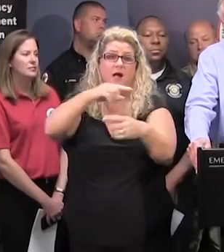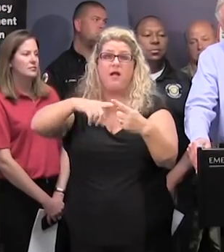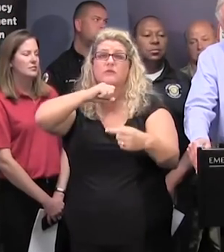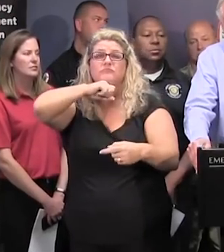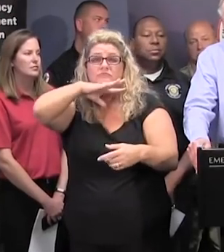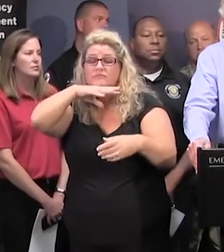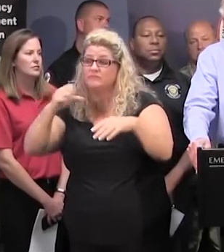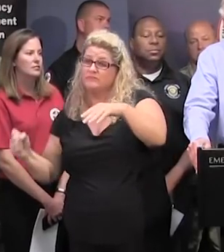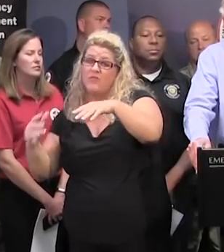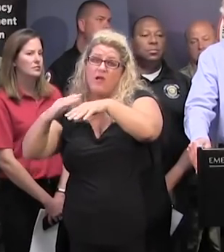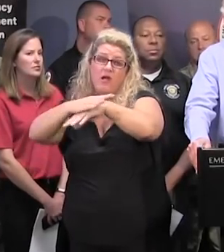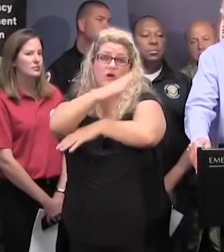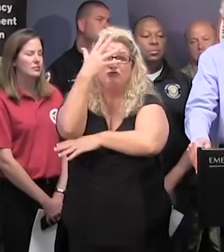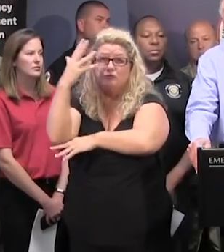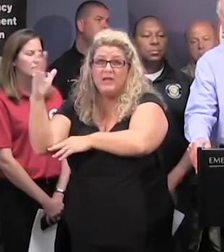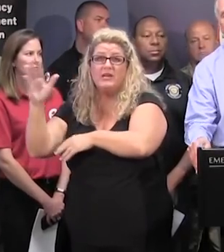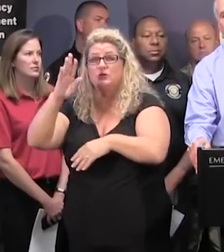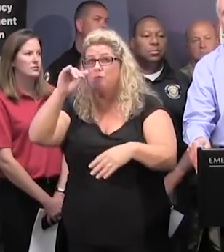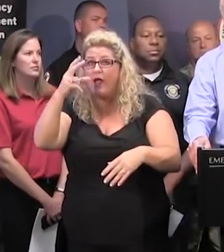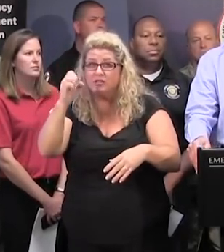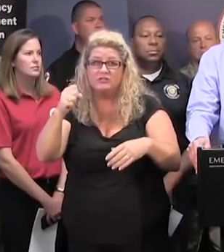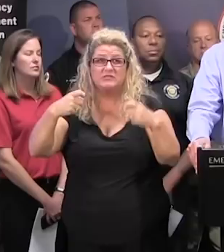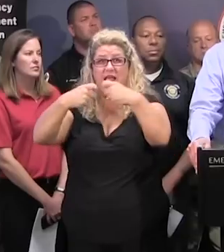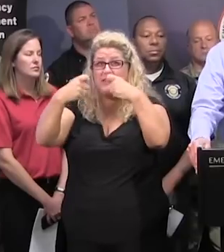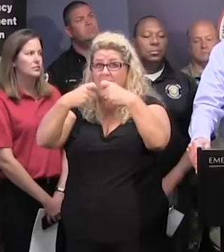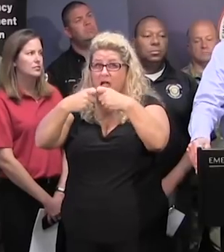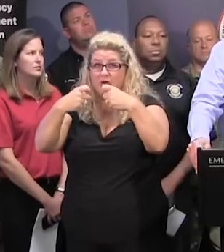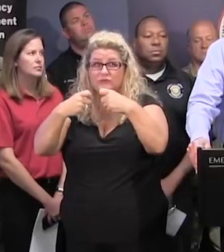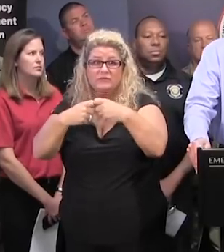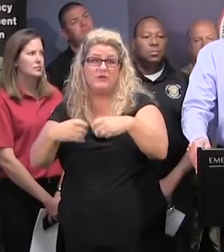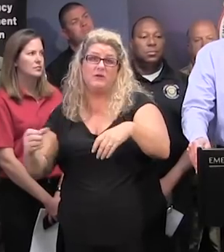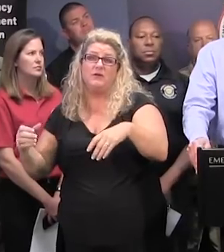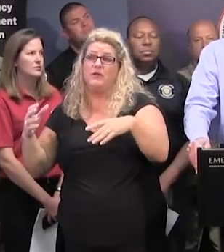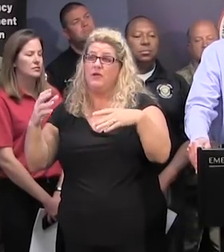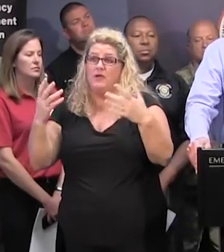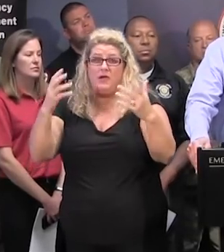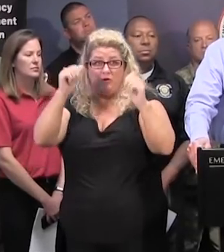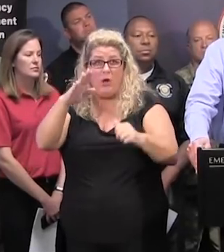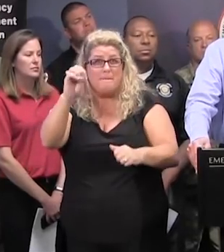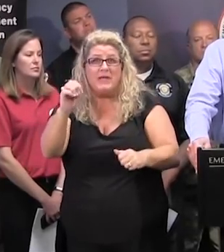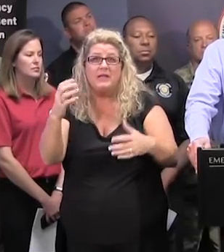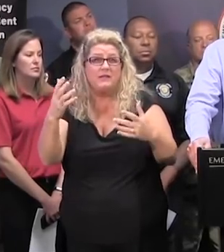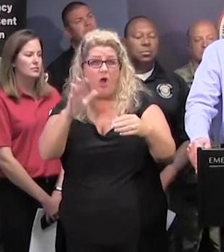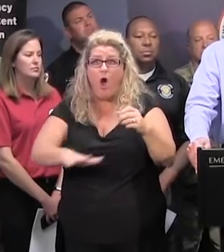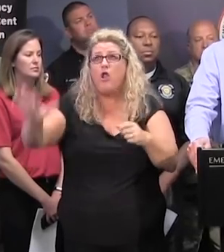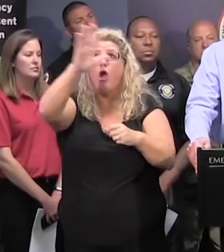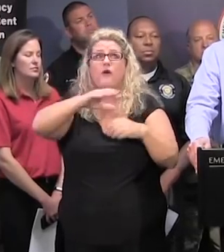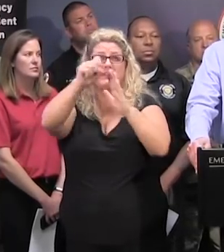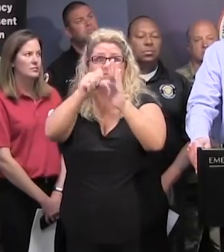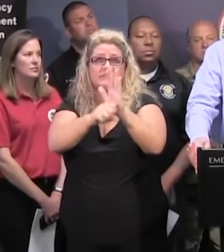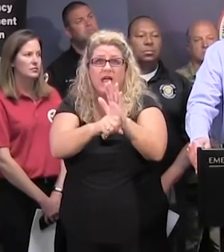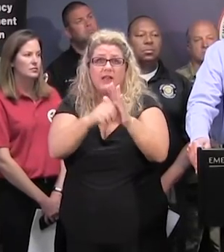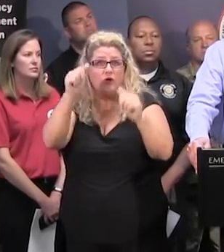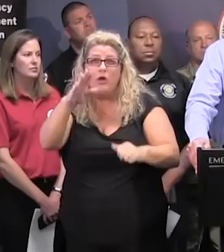electrical lines will be down, possibly all over the state. There will be roads that'll be closed because of trees